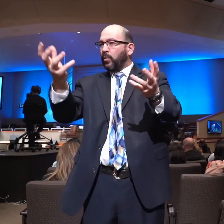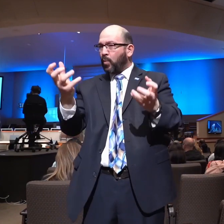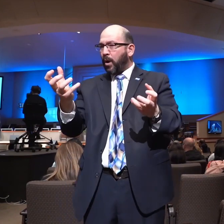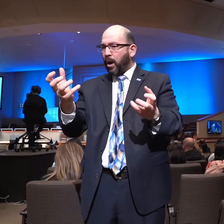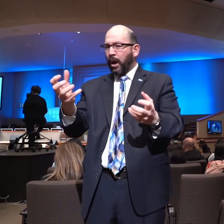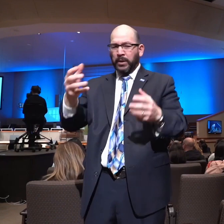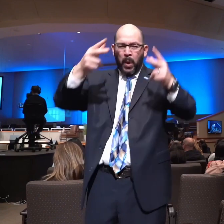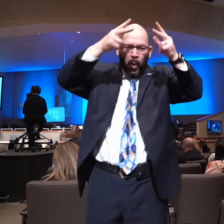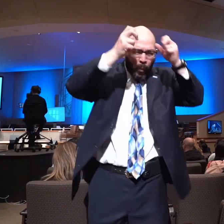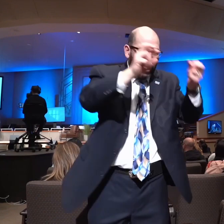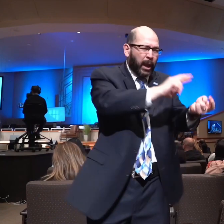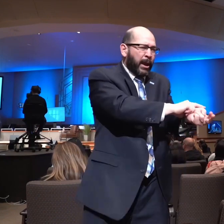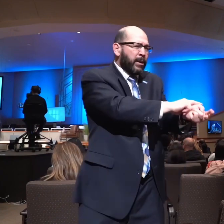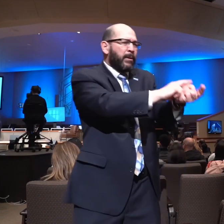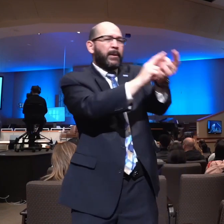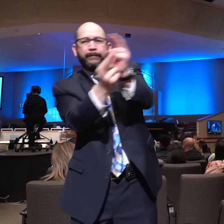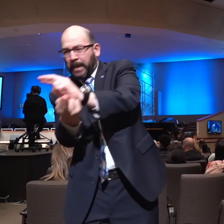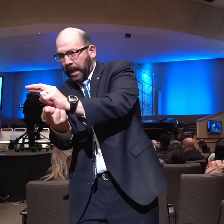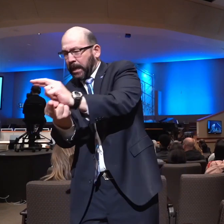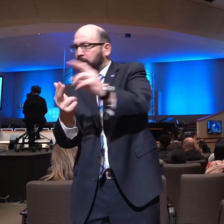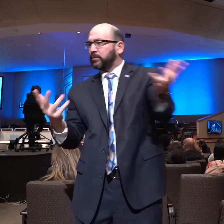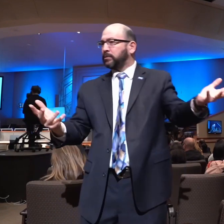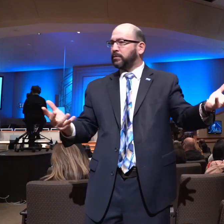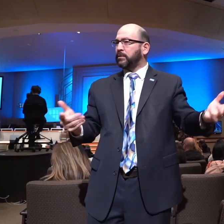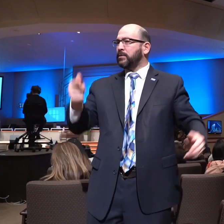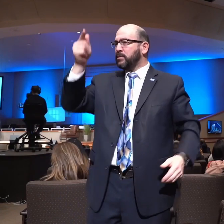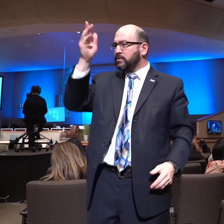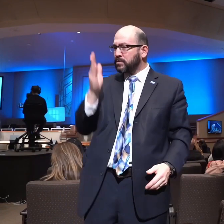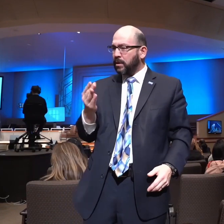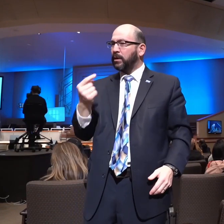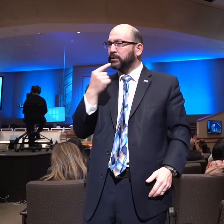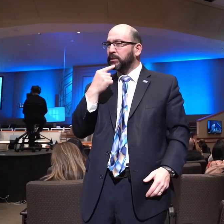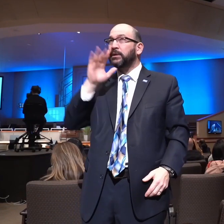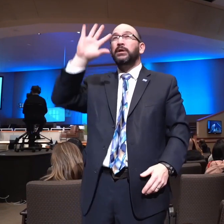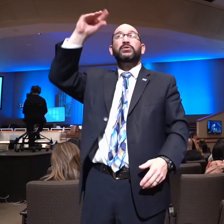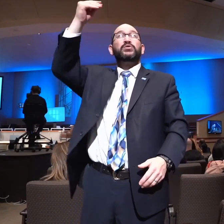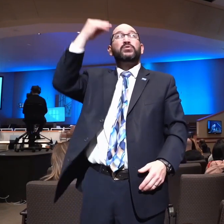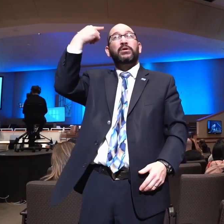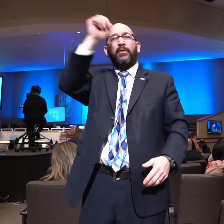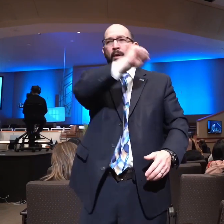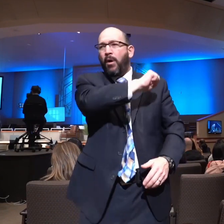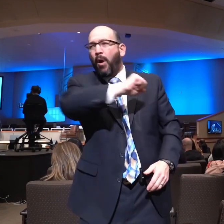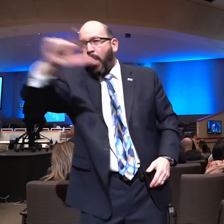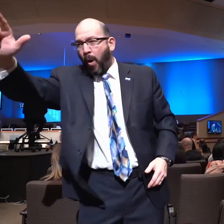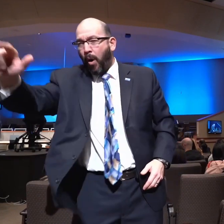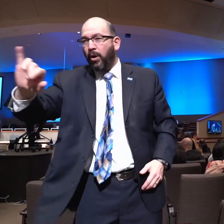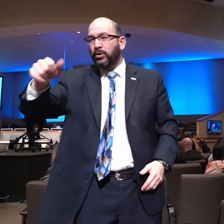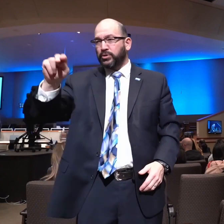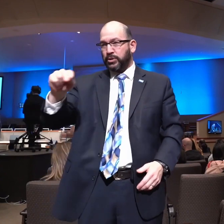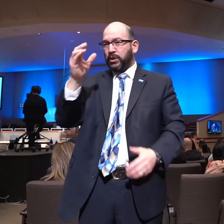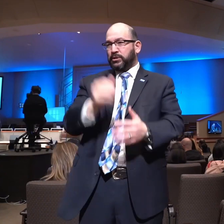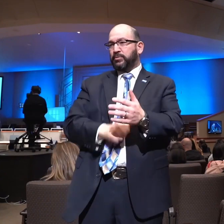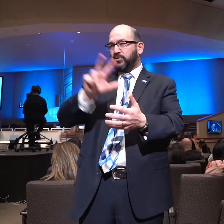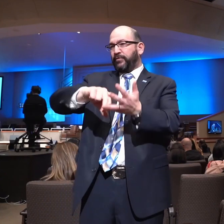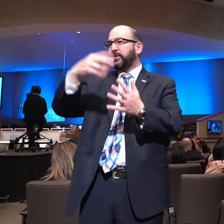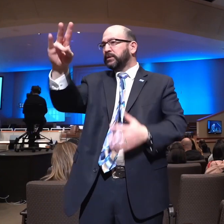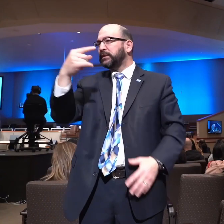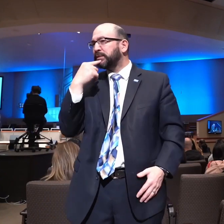ways and live. Titus 2, 11, the grace of God that brings salvation appears to all men. John 3, 17, is clear that God did not send